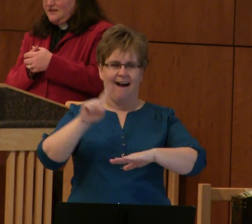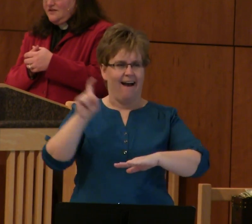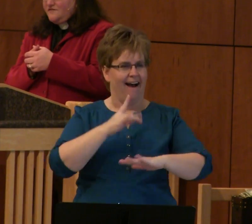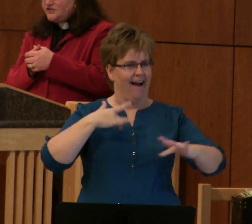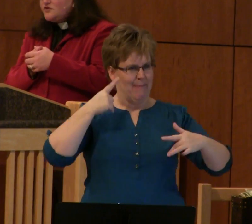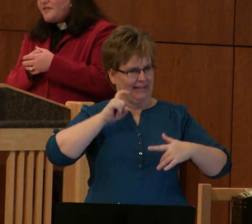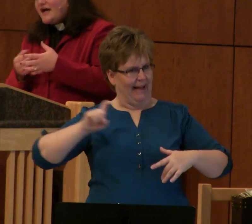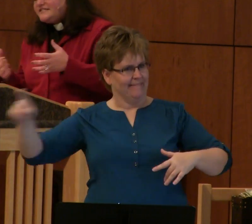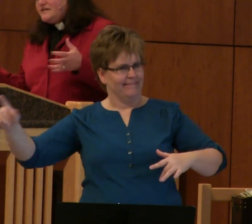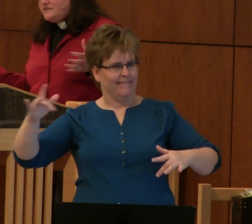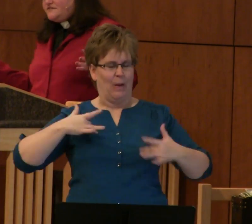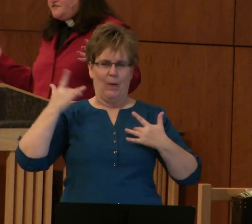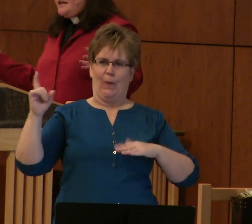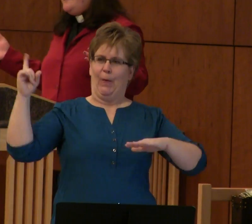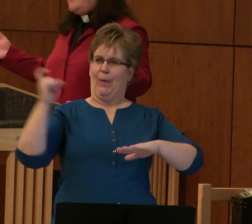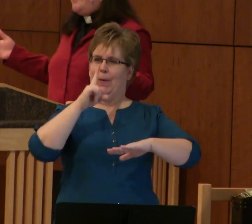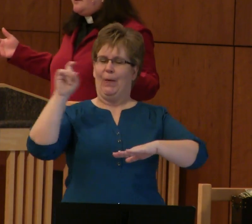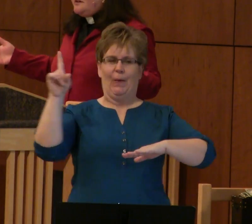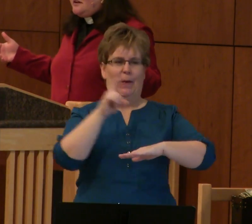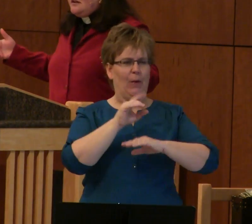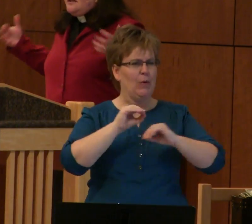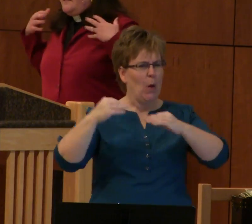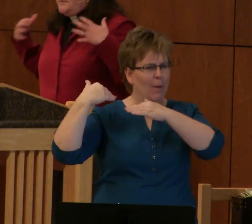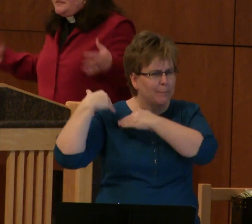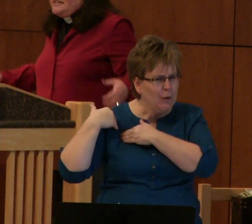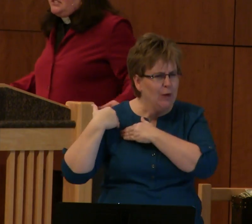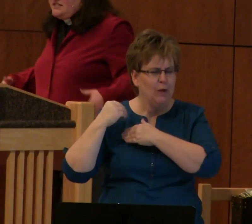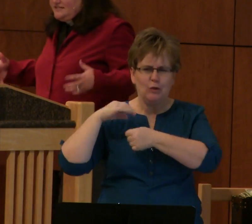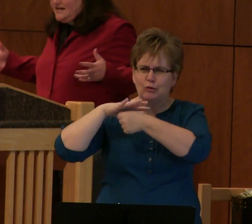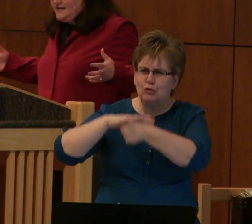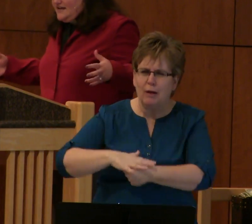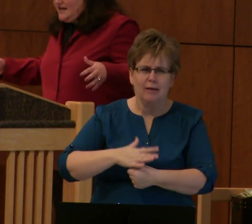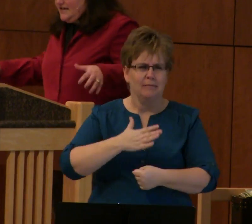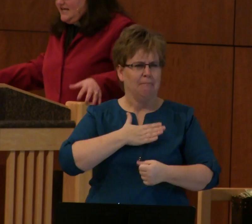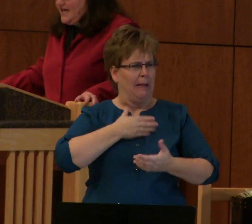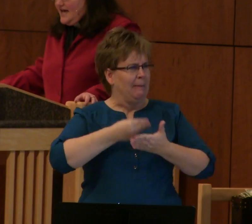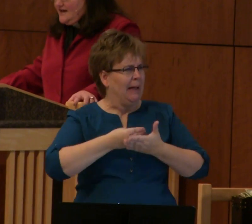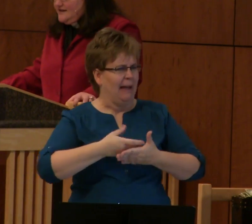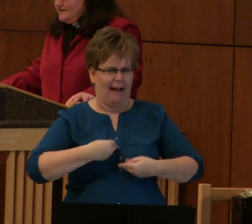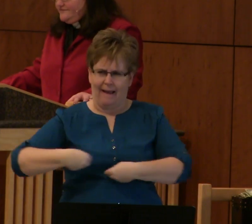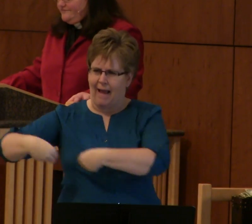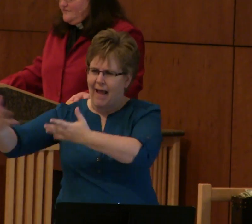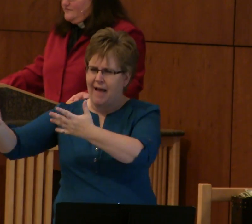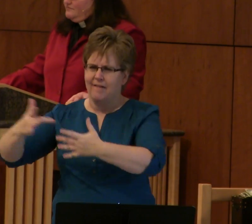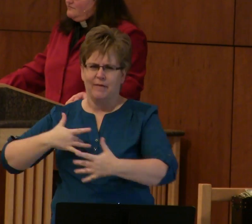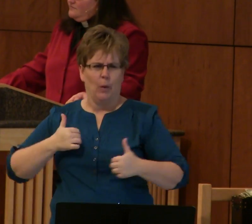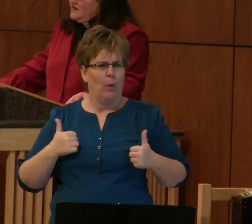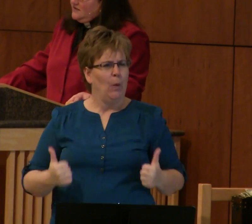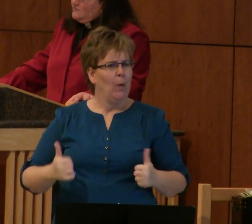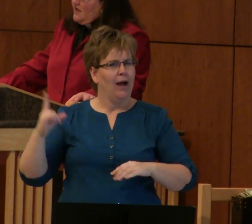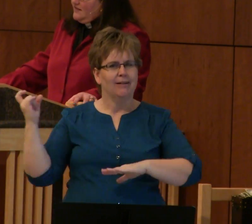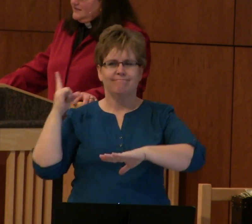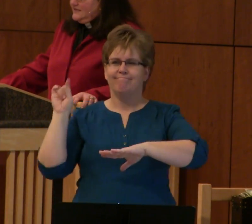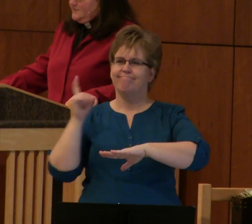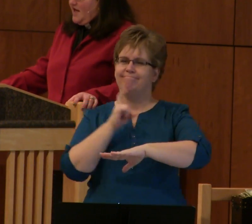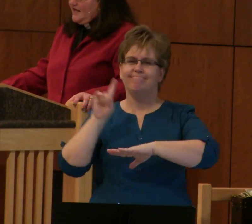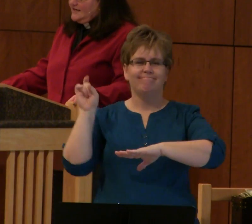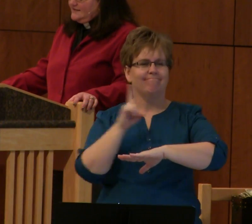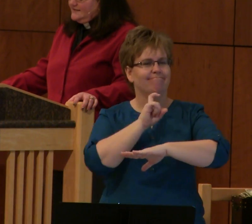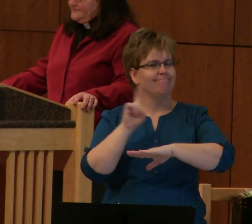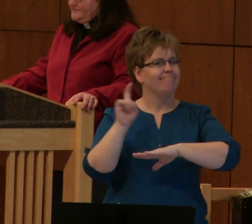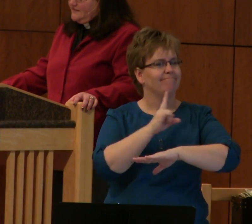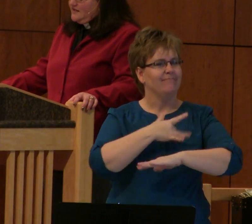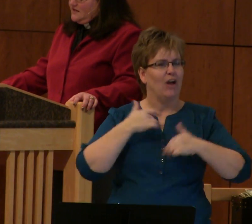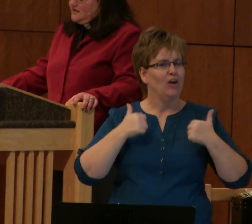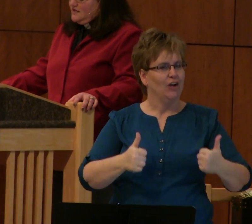For two blocks, he was free of the burden of the possessions that he had in his wallet, in his